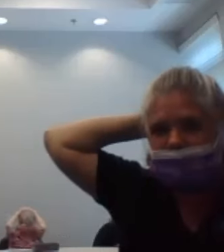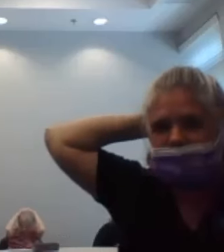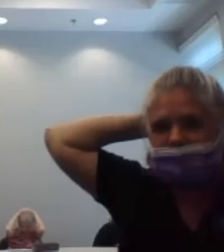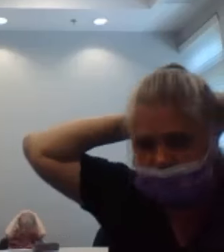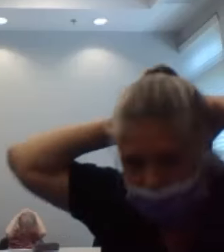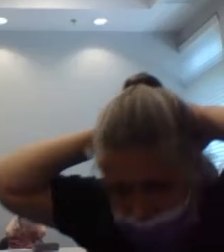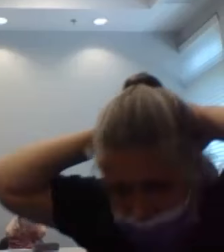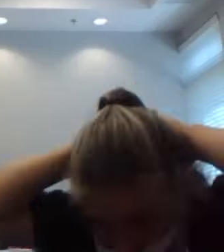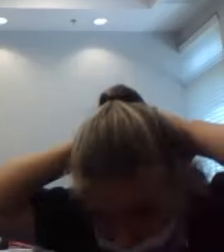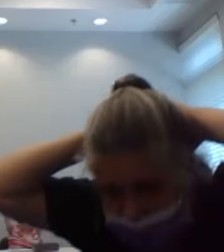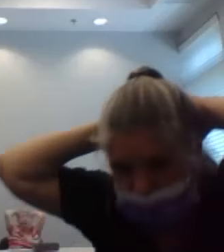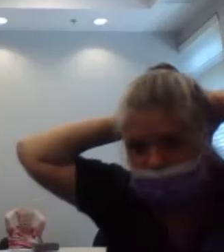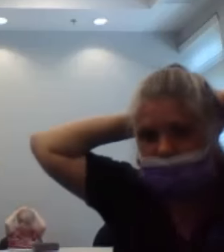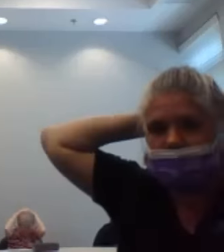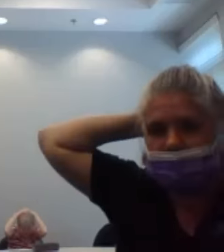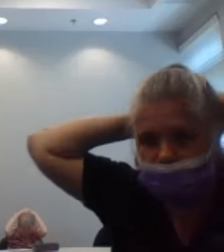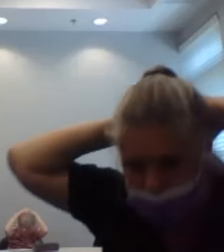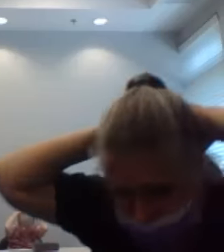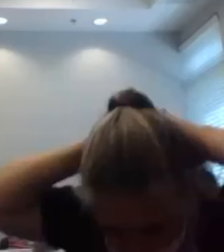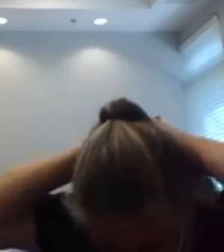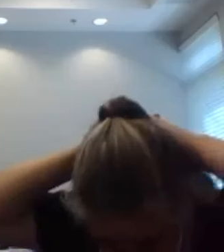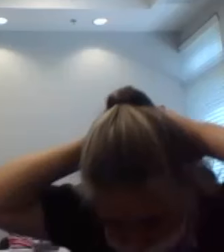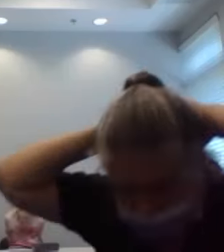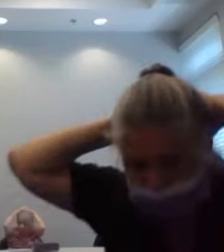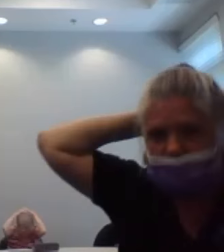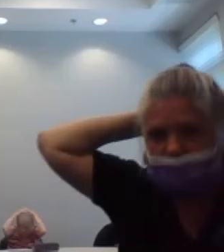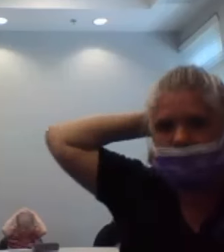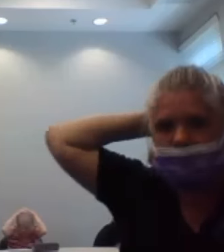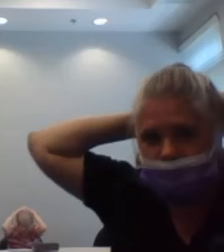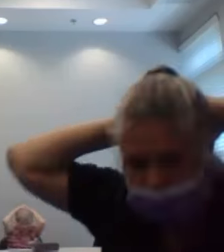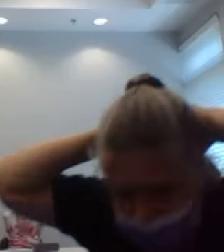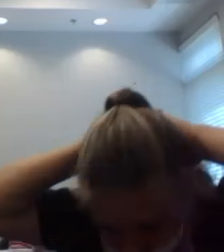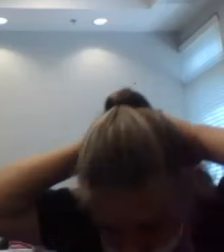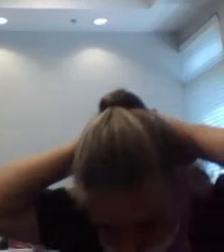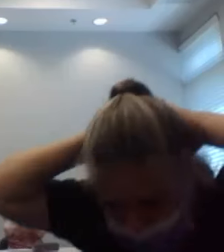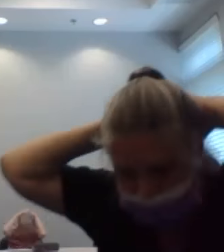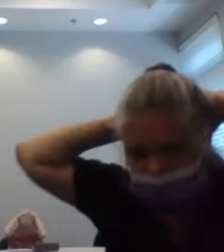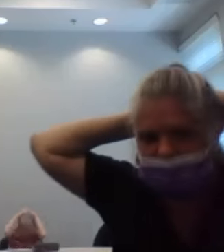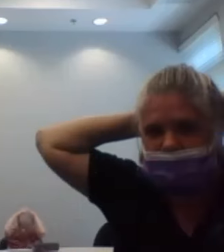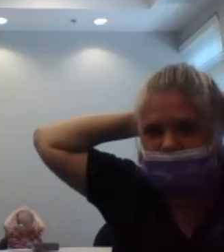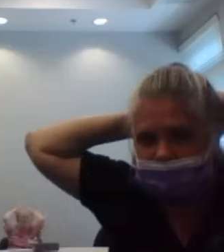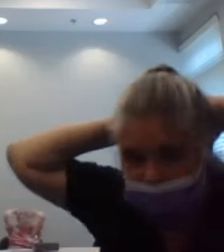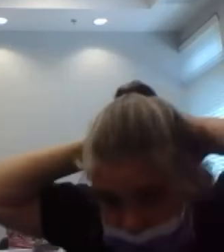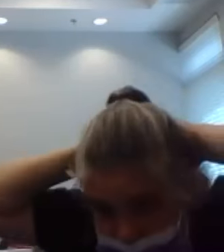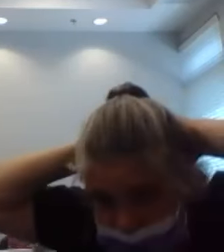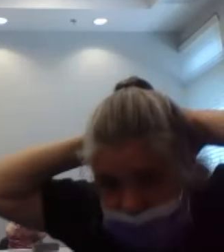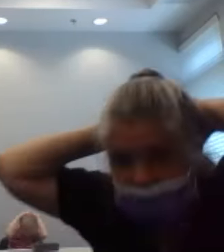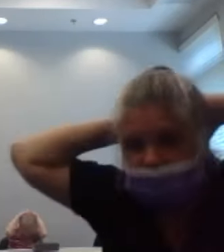13, 14, 15, 16, 18,